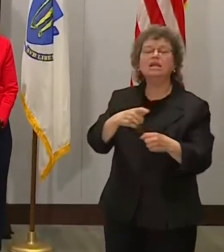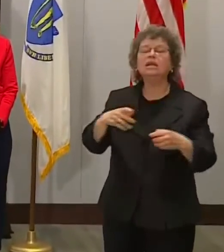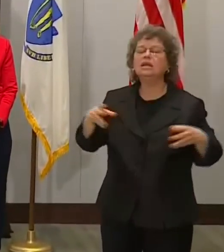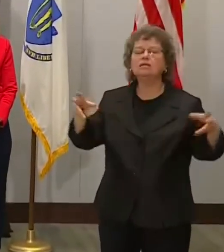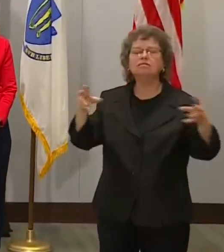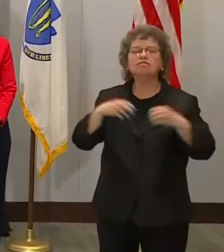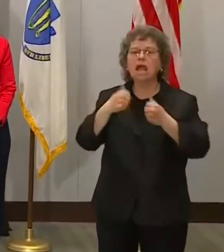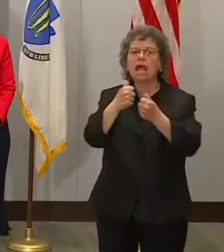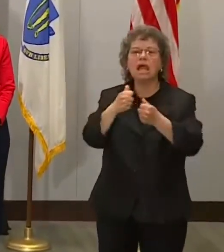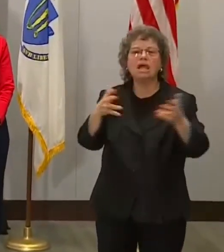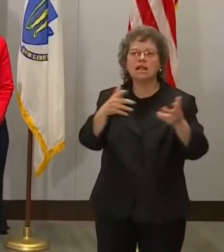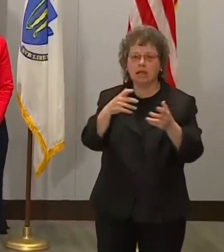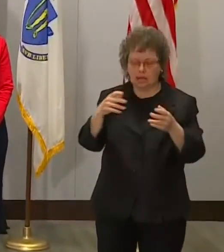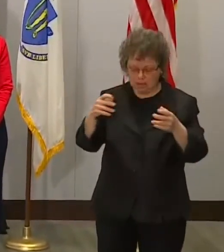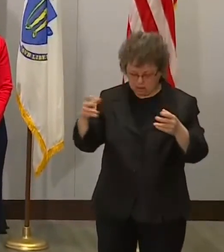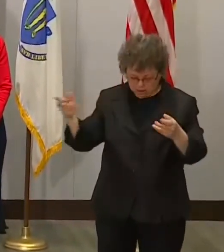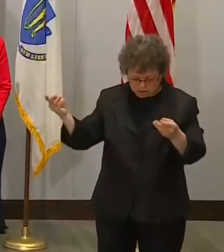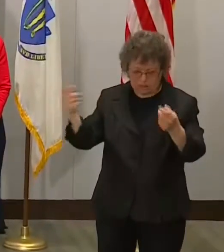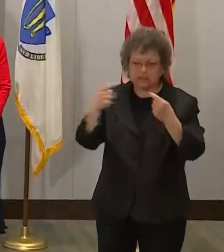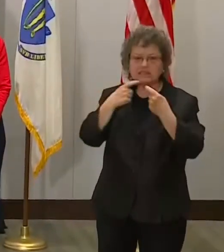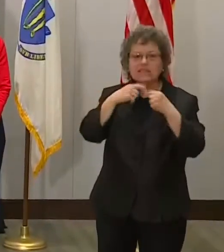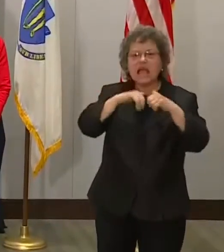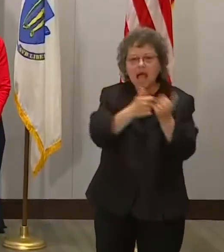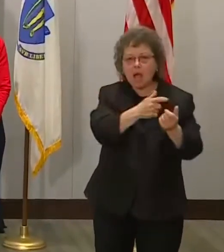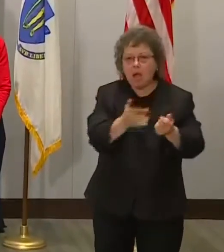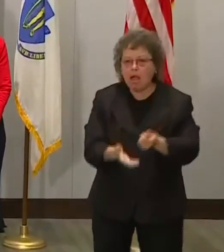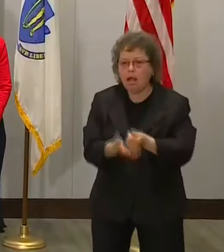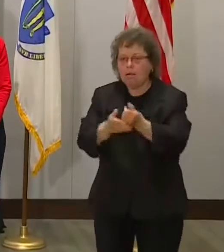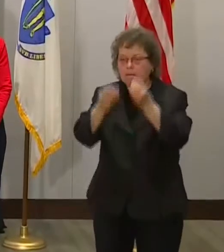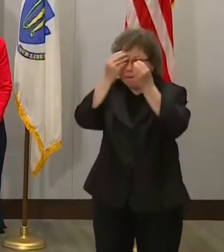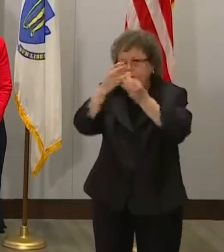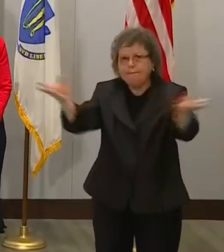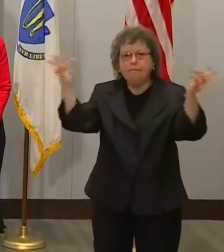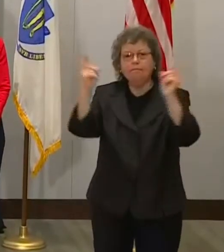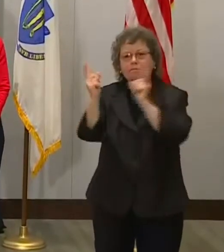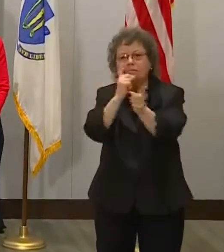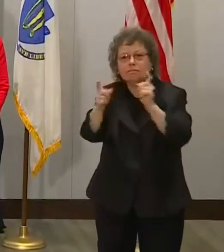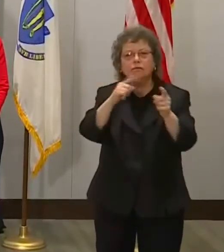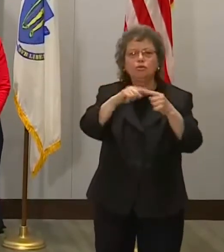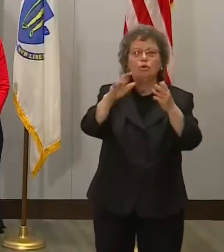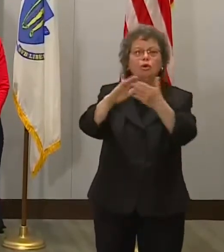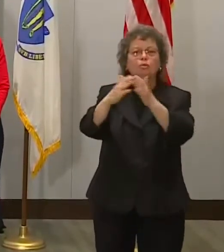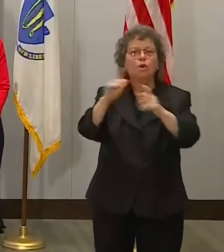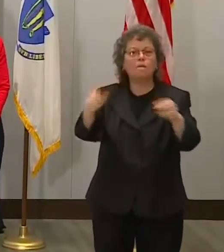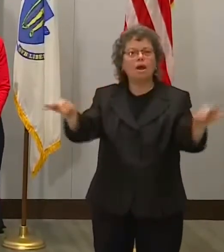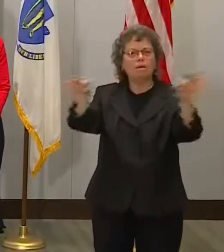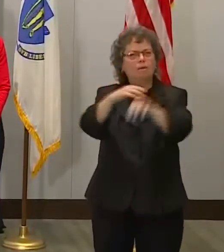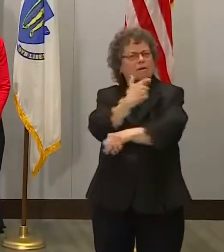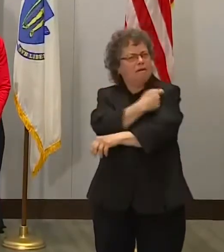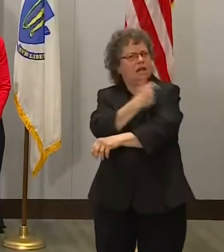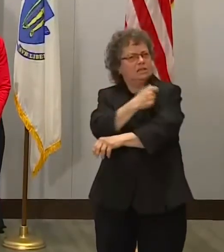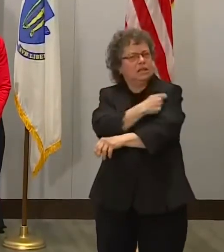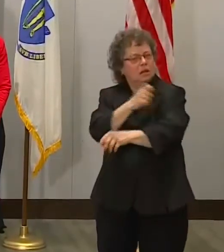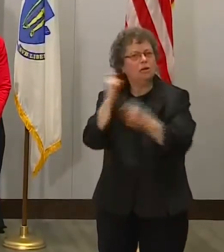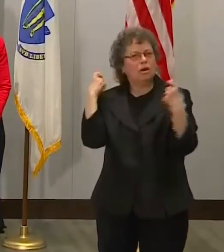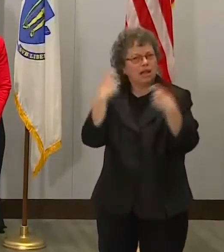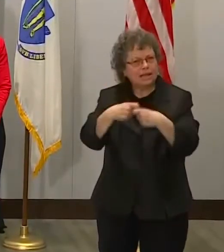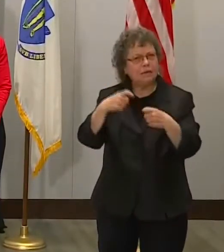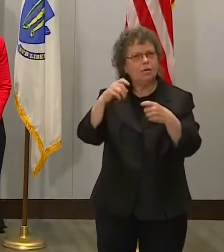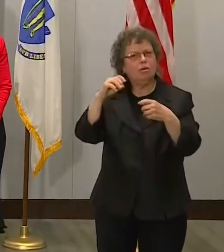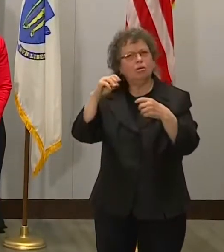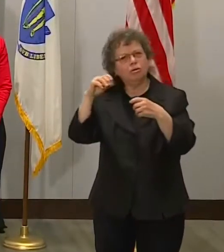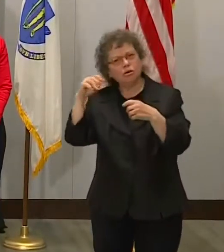to help spread the word in the community about the importance of vaccination, he's all in. So we can count on our leader,